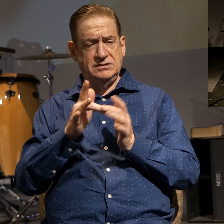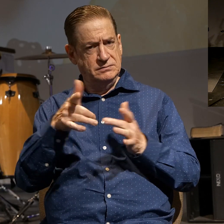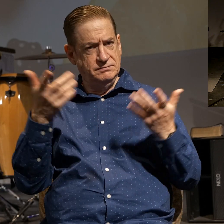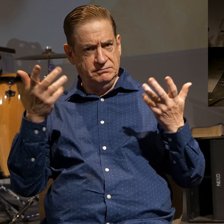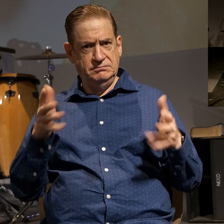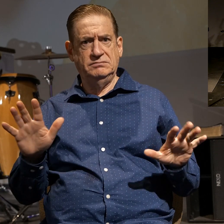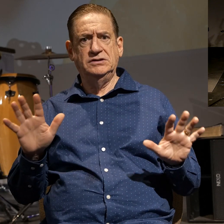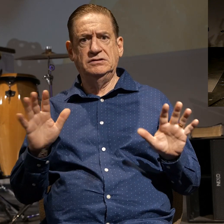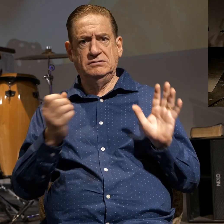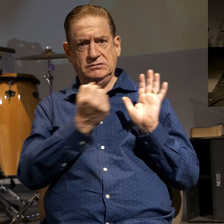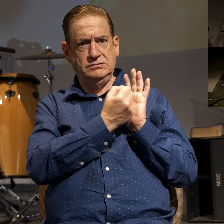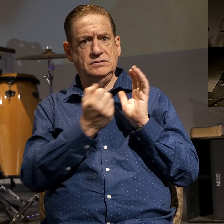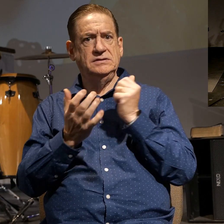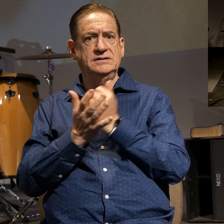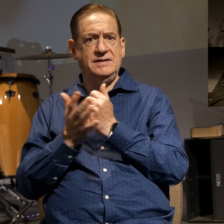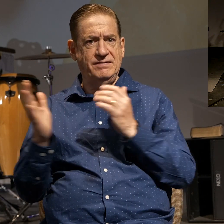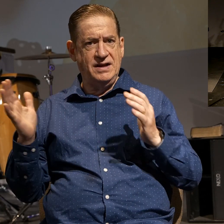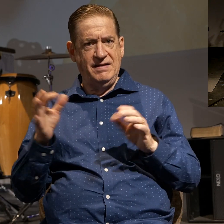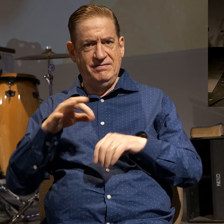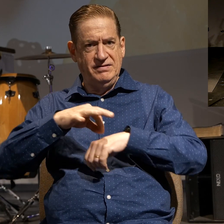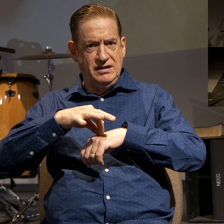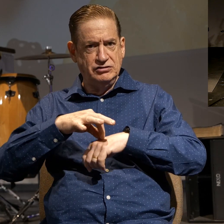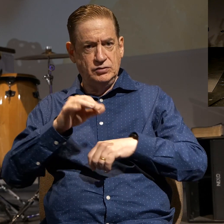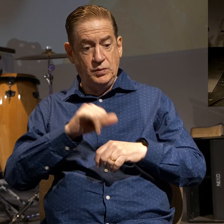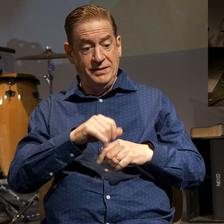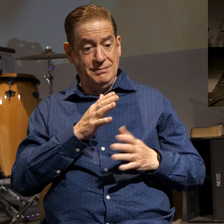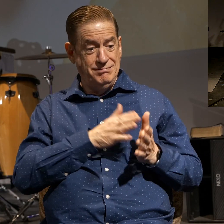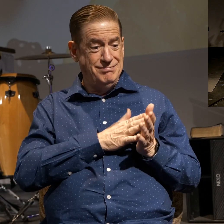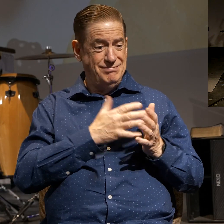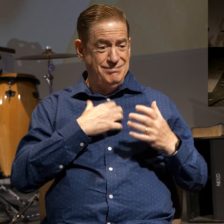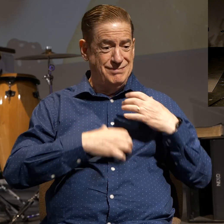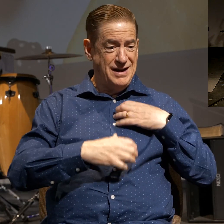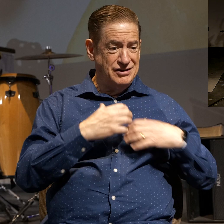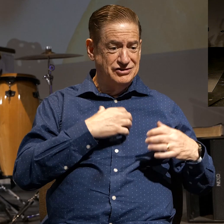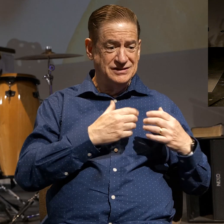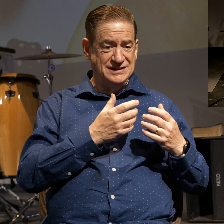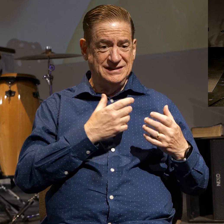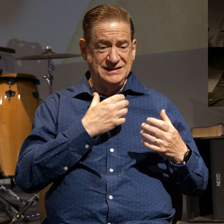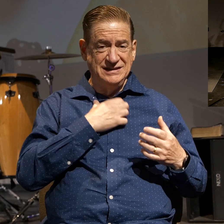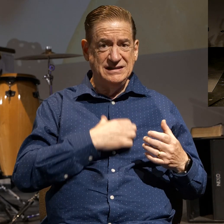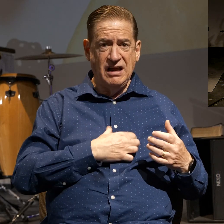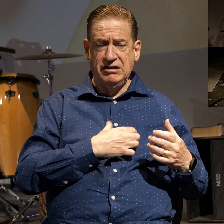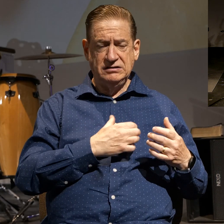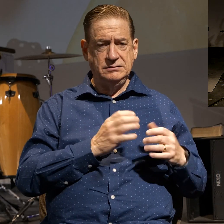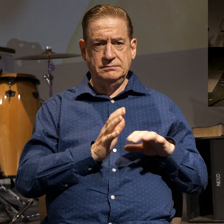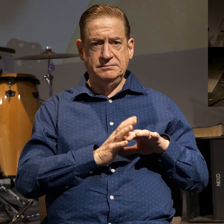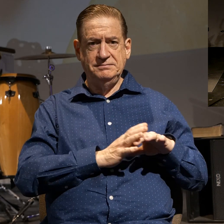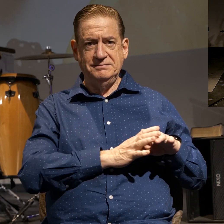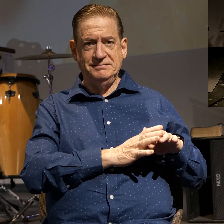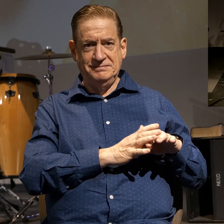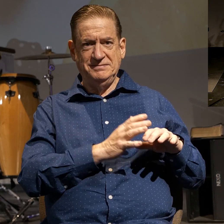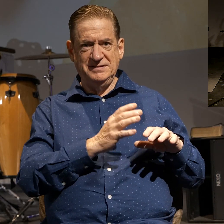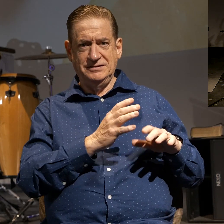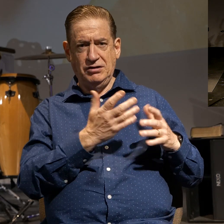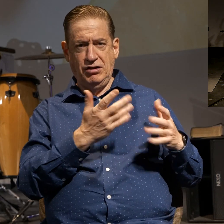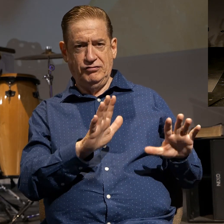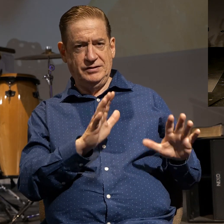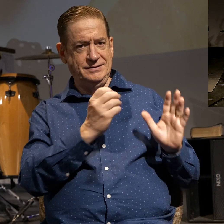with its passions and desires. So I want you to notice here that he's saying,